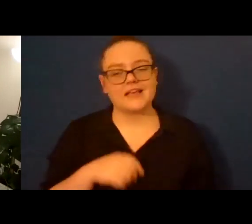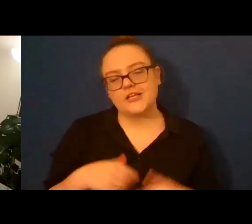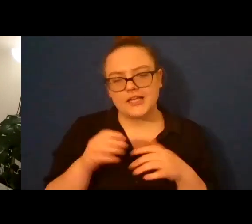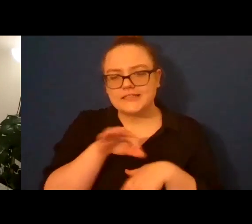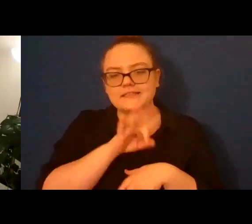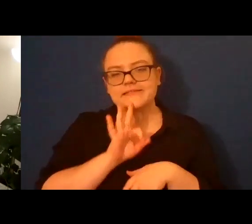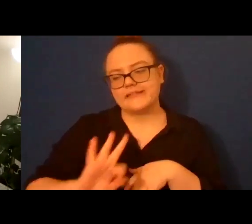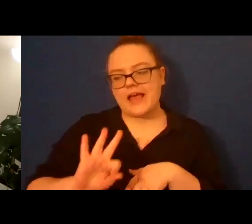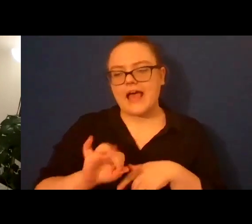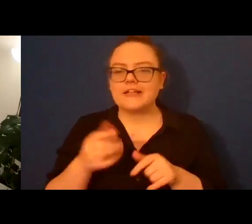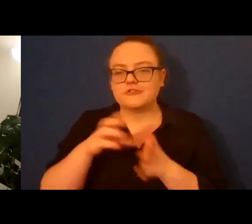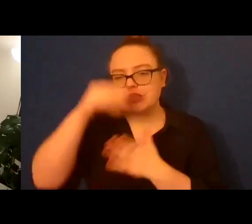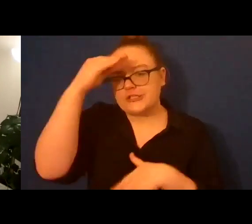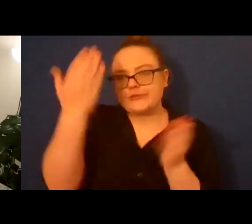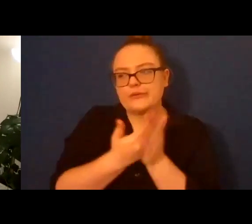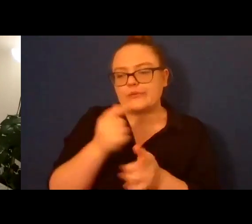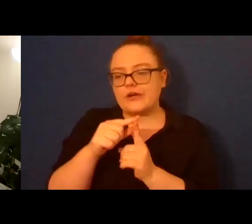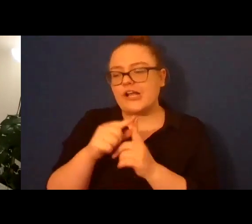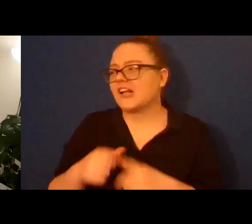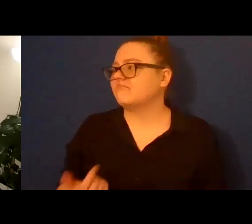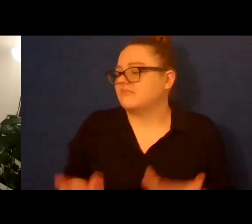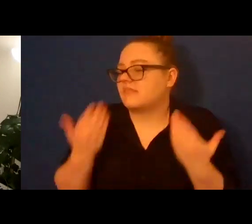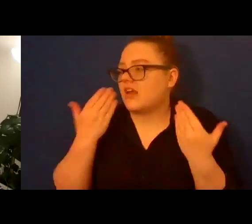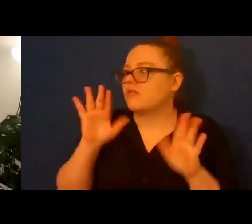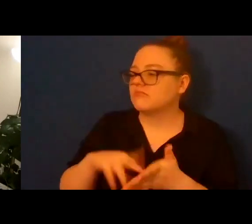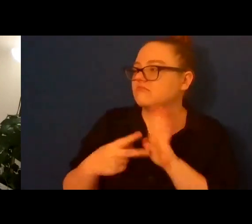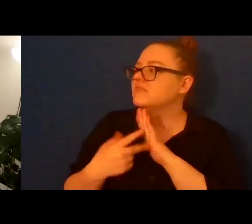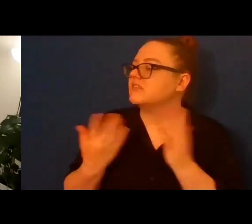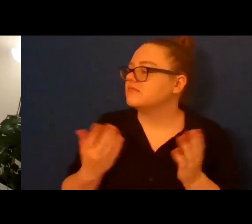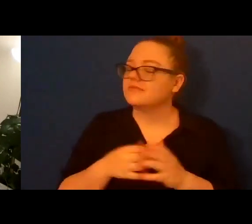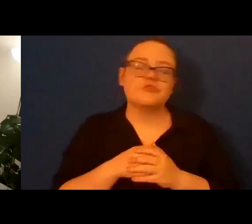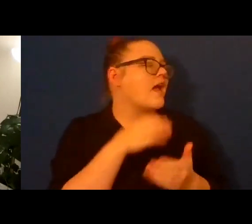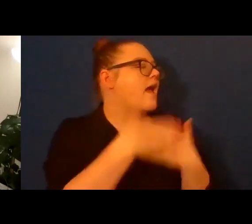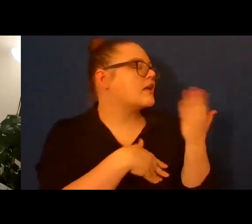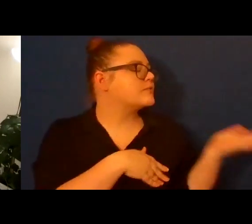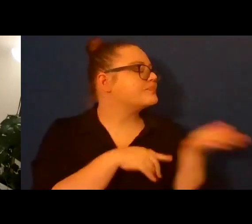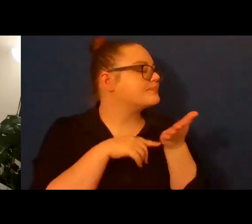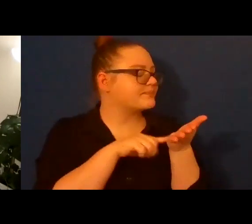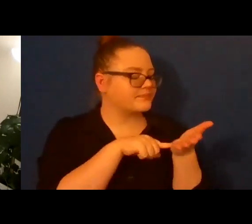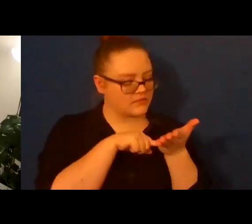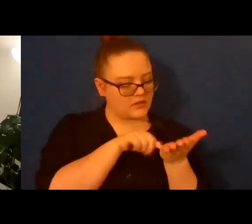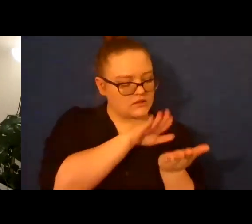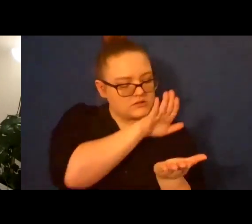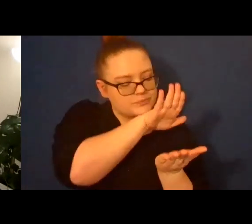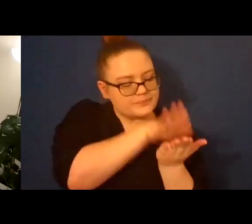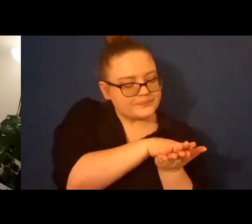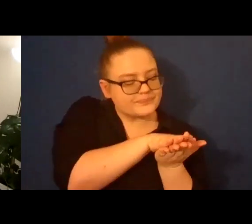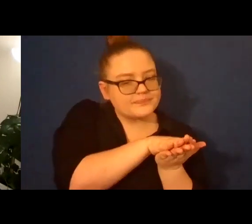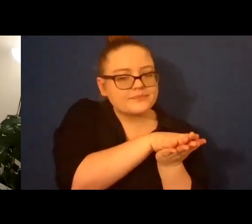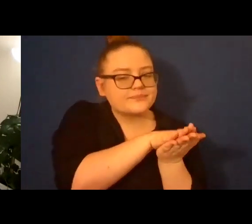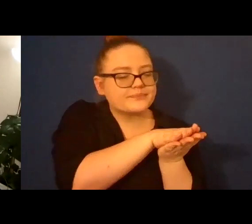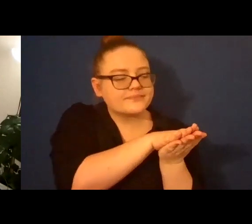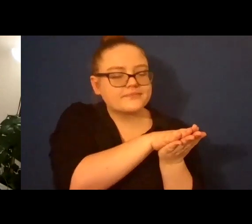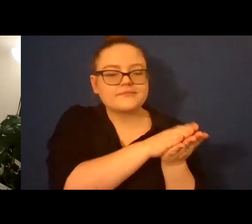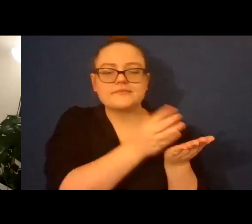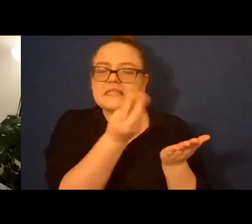be. I don't know. I said, what's a lesbian? Give me your hand, she said. And when I did, she pressed hers against mine, the grit of sand between